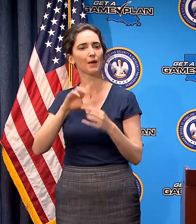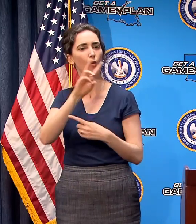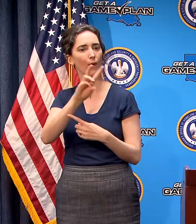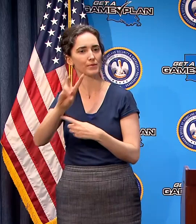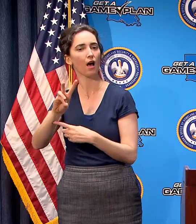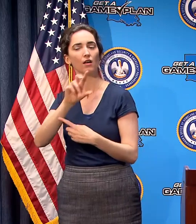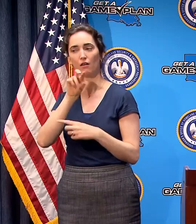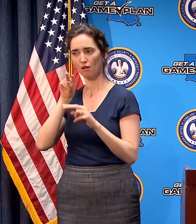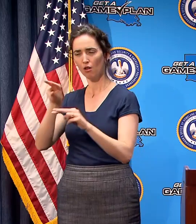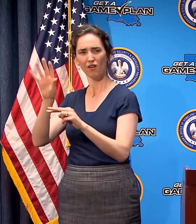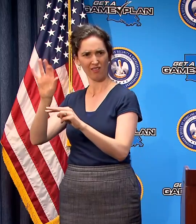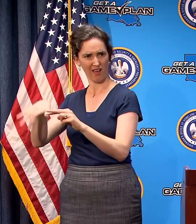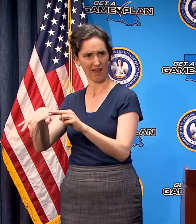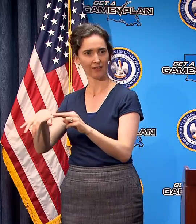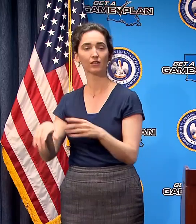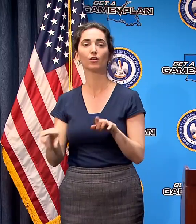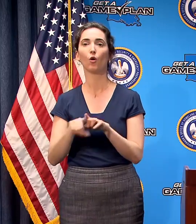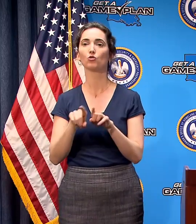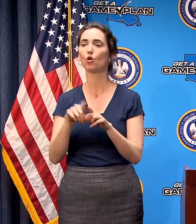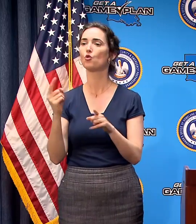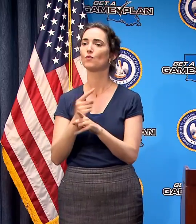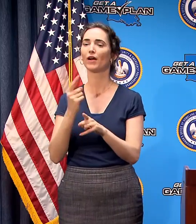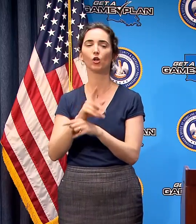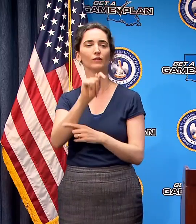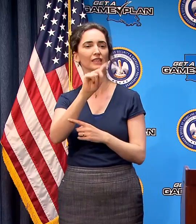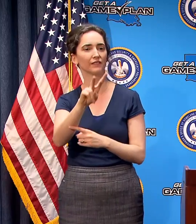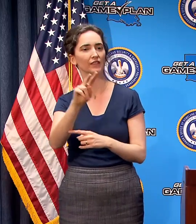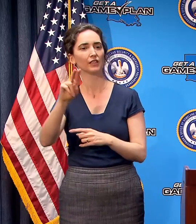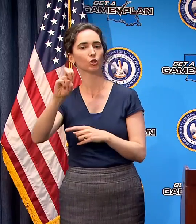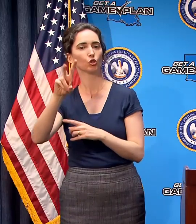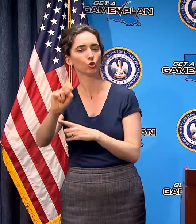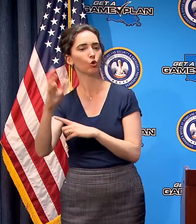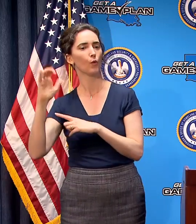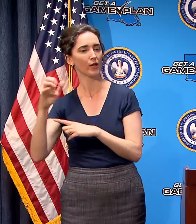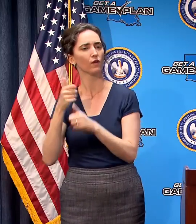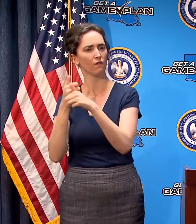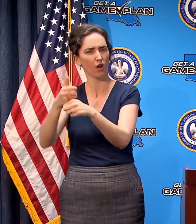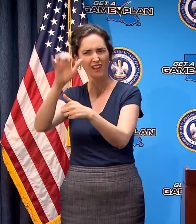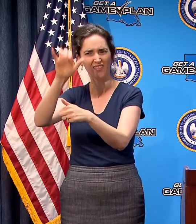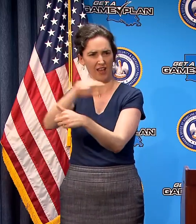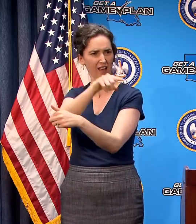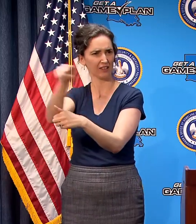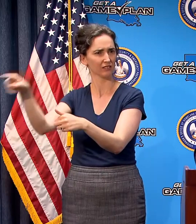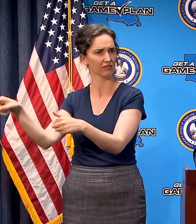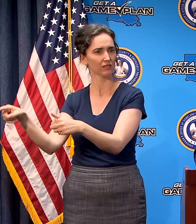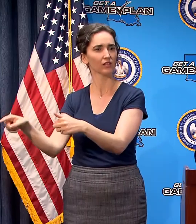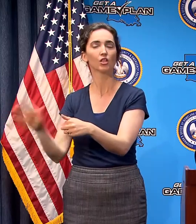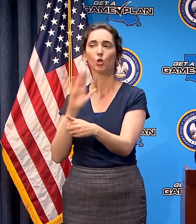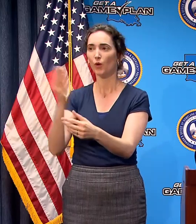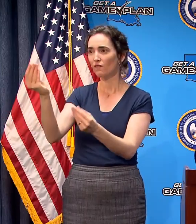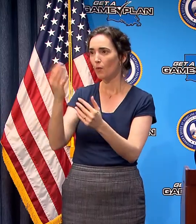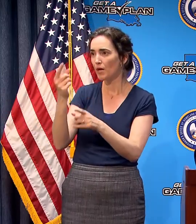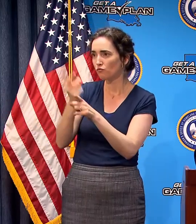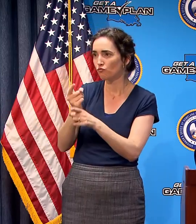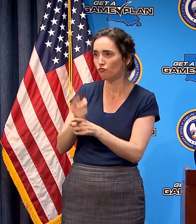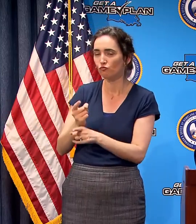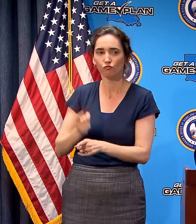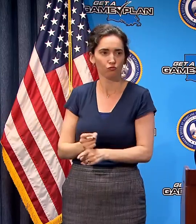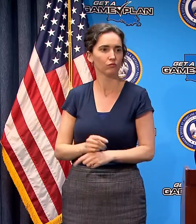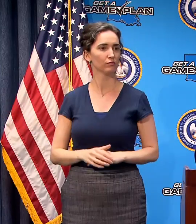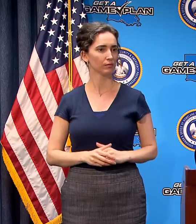before follow mainstream media they will be giving you up to date and accurate information